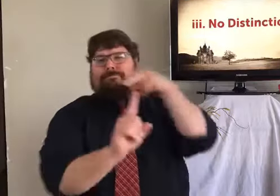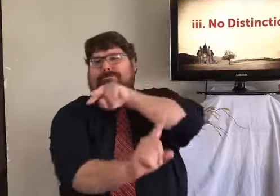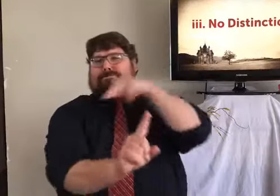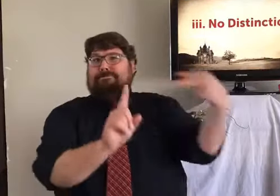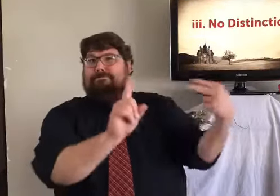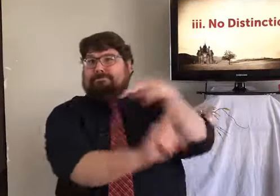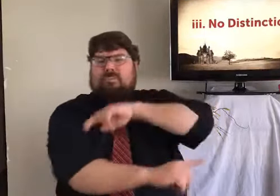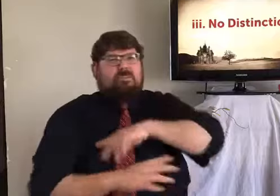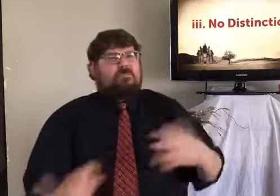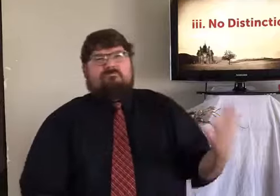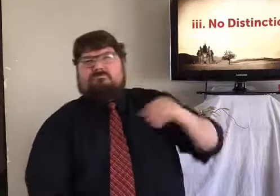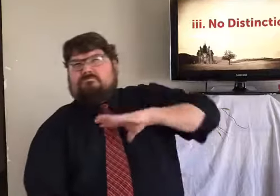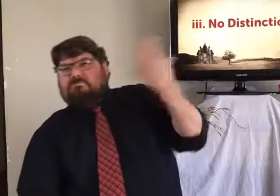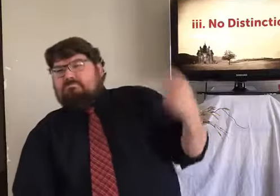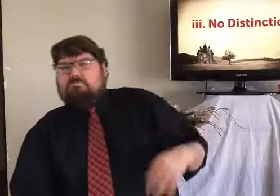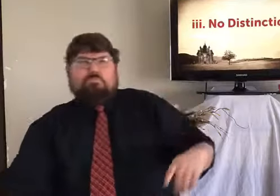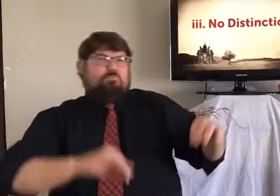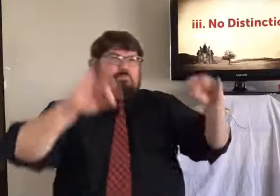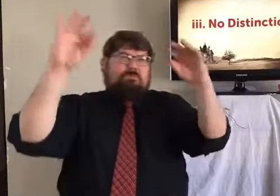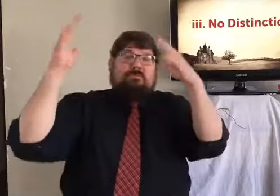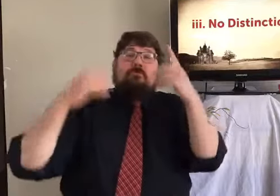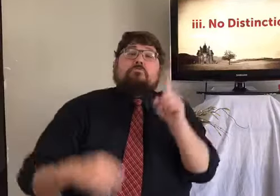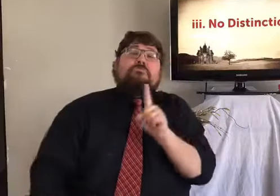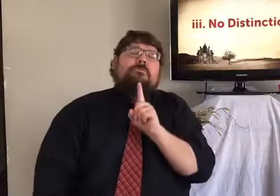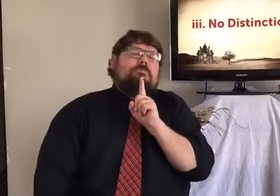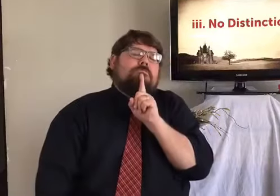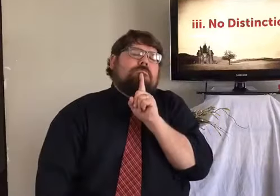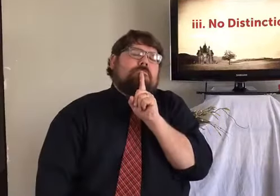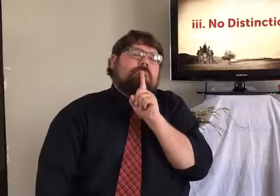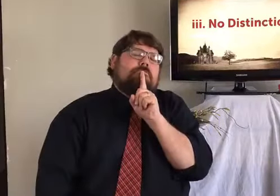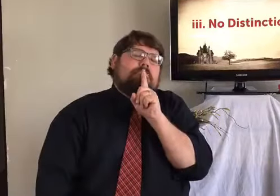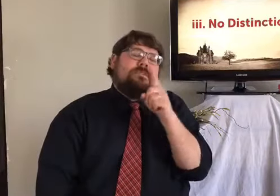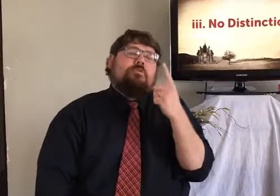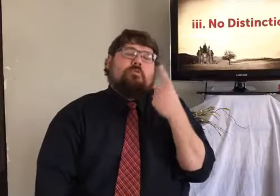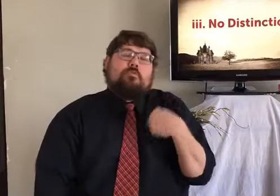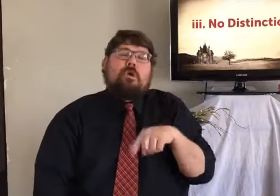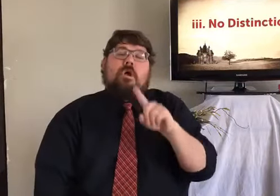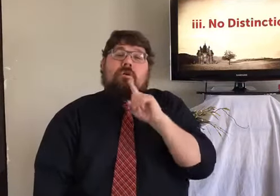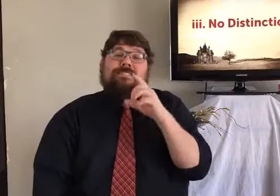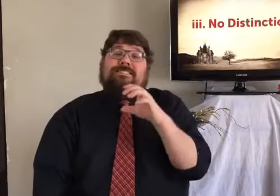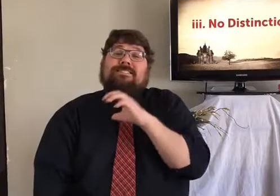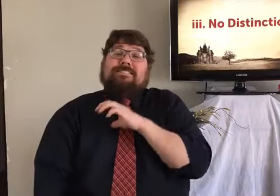say, oh, we're so mad at the government and look at what they're doing? I know there's a lot of different issues and views on this.